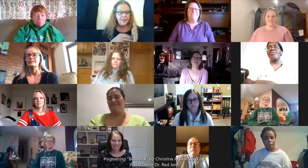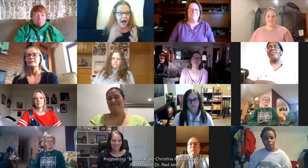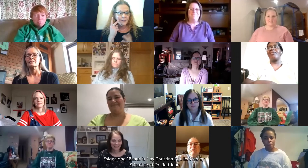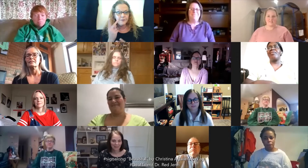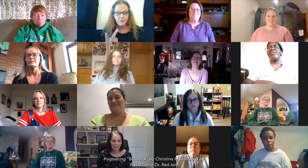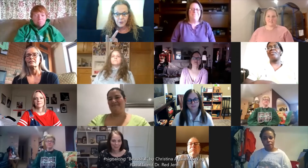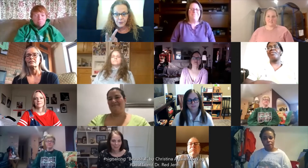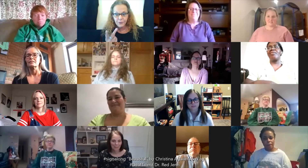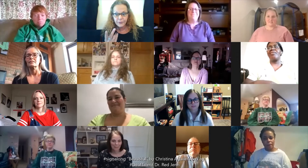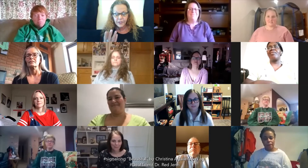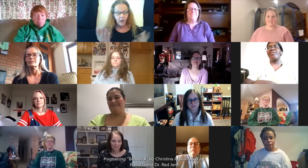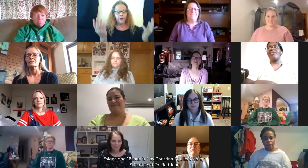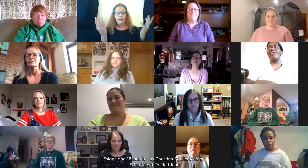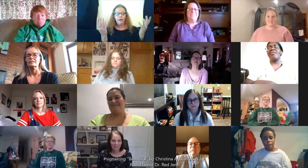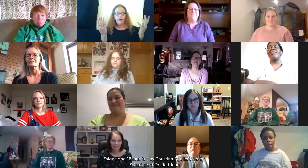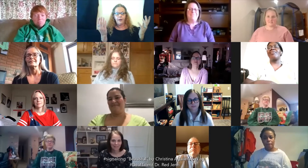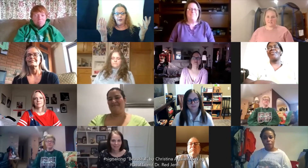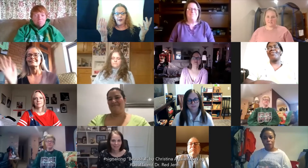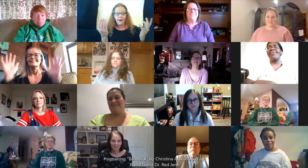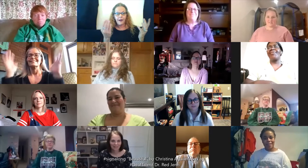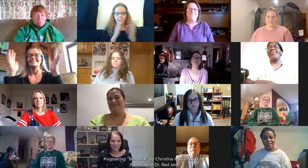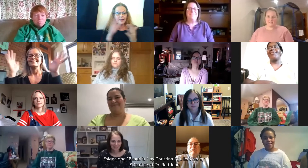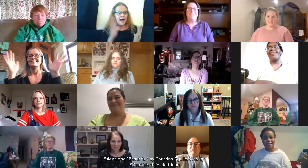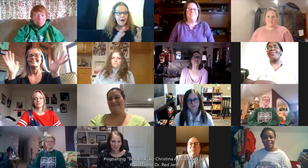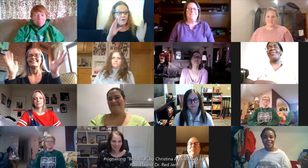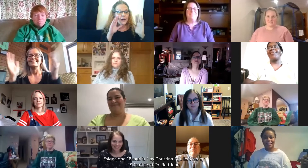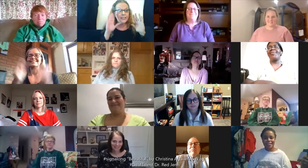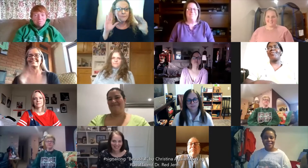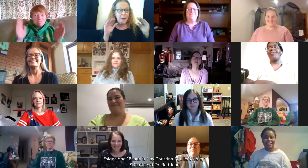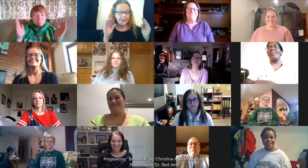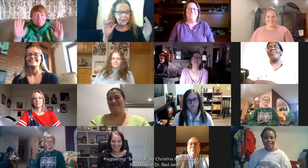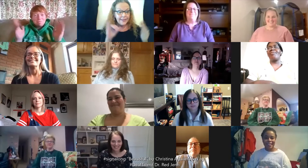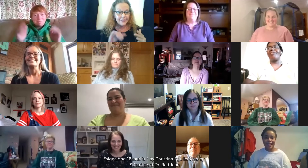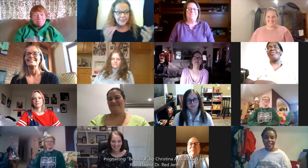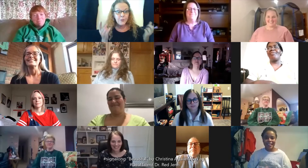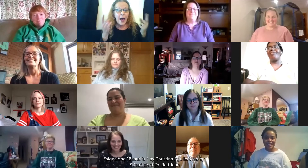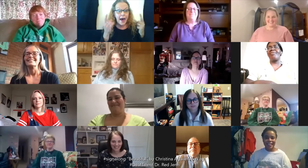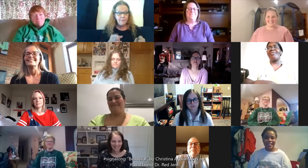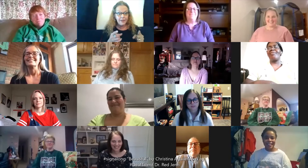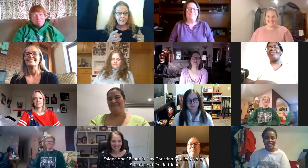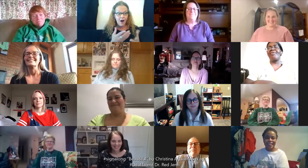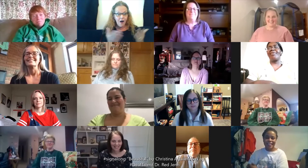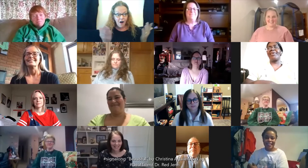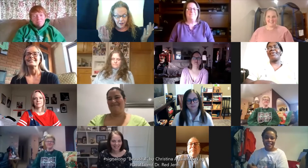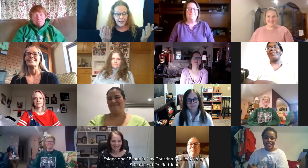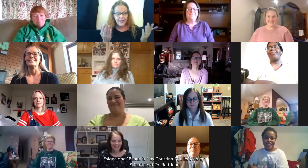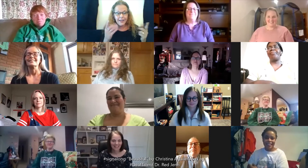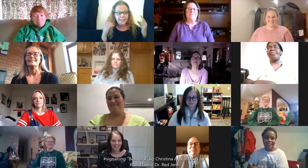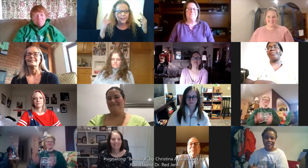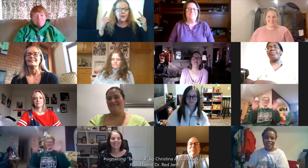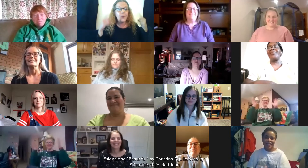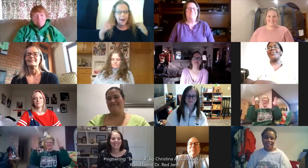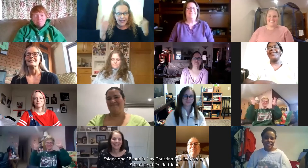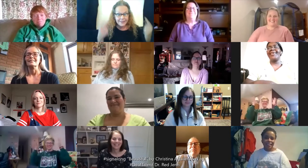000 views i never expected this to happen y'all it's crazy